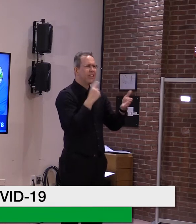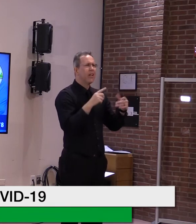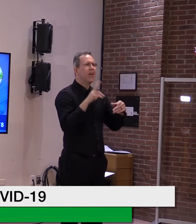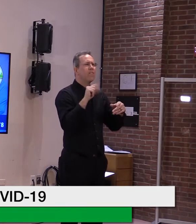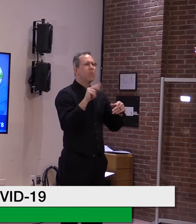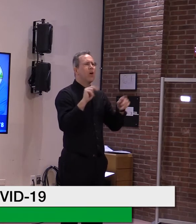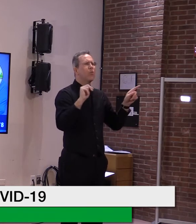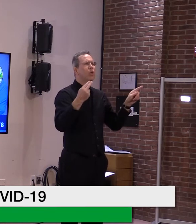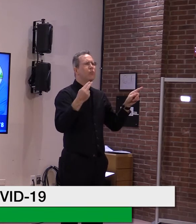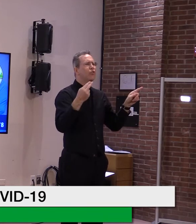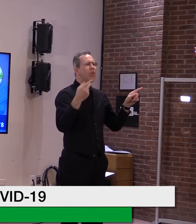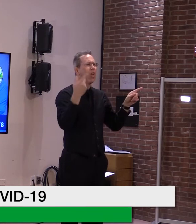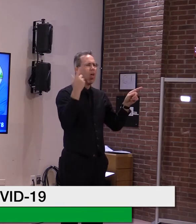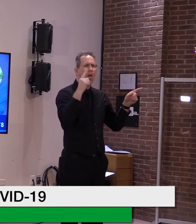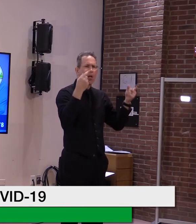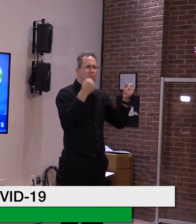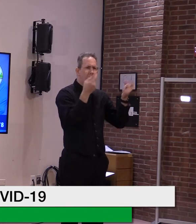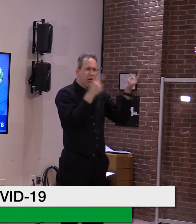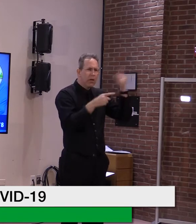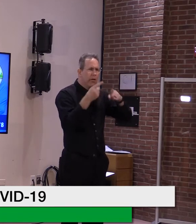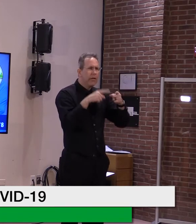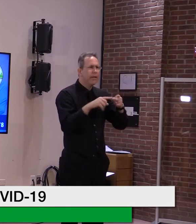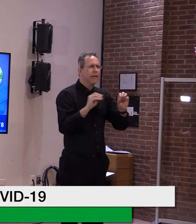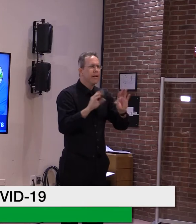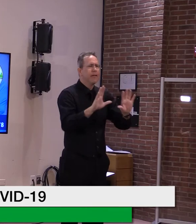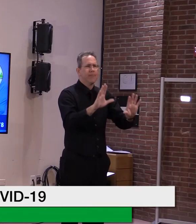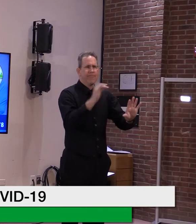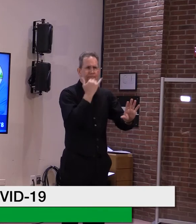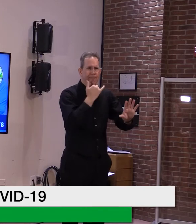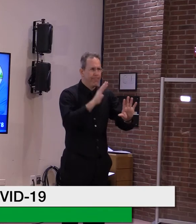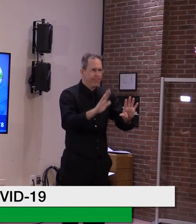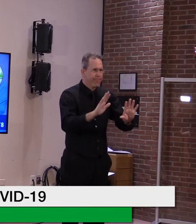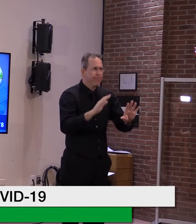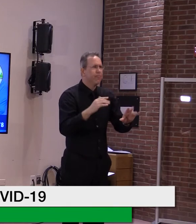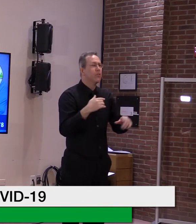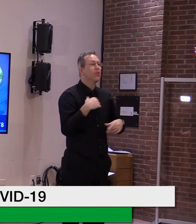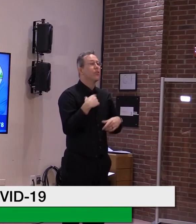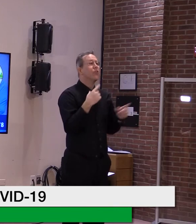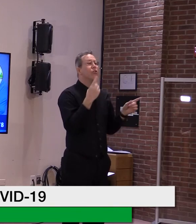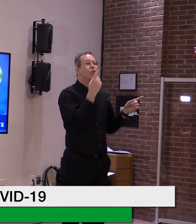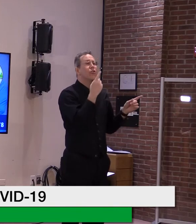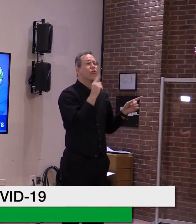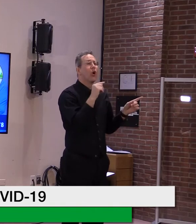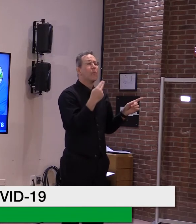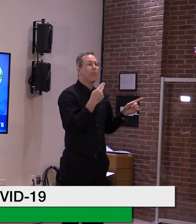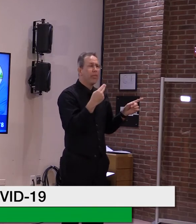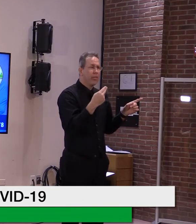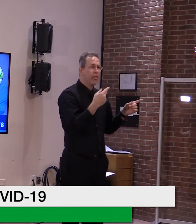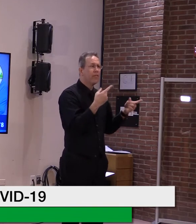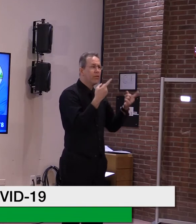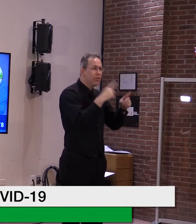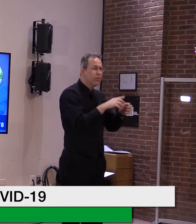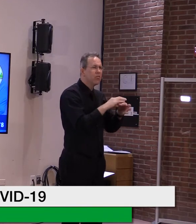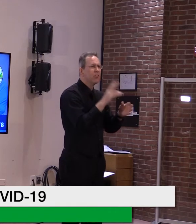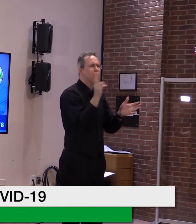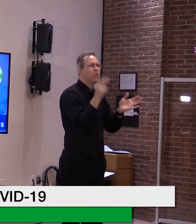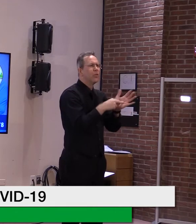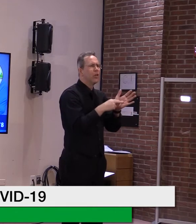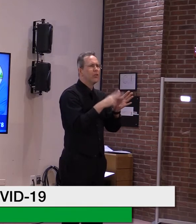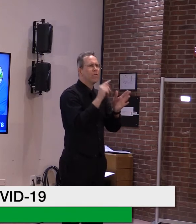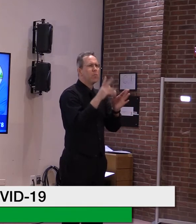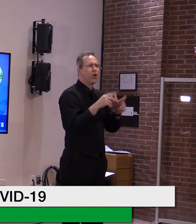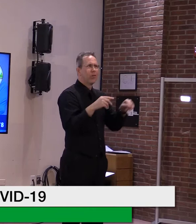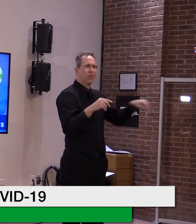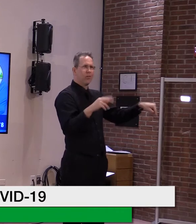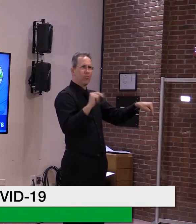And in fact, Dartmouth has, uh, vaccinated 2,133 Vermonters and they're, I believe